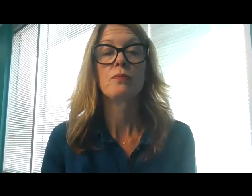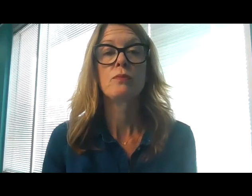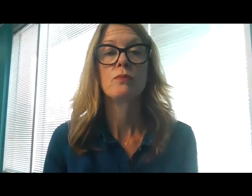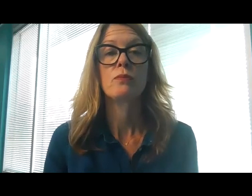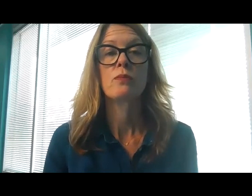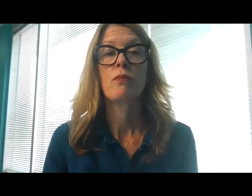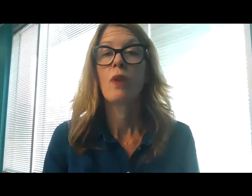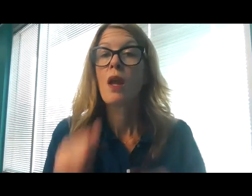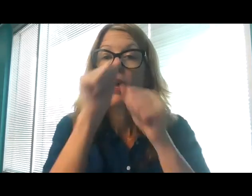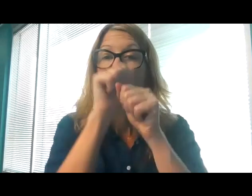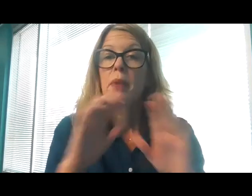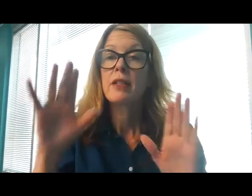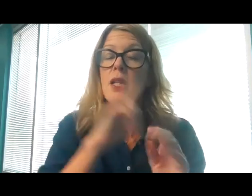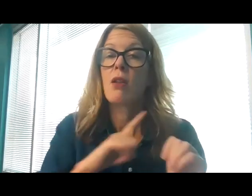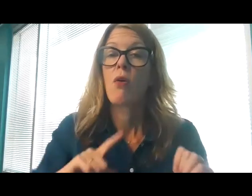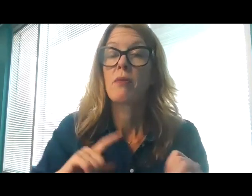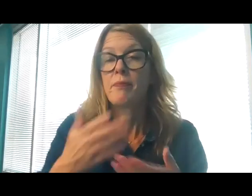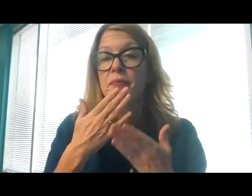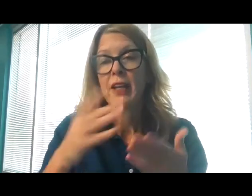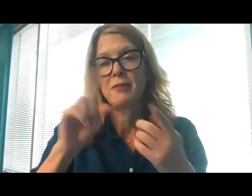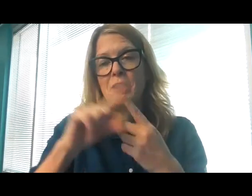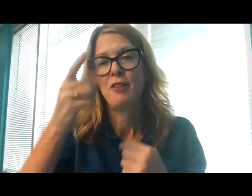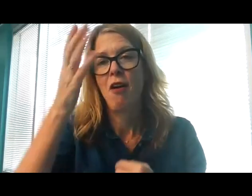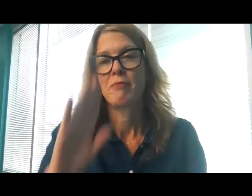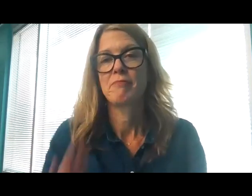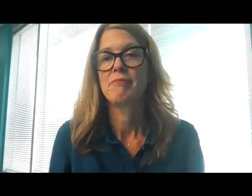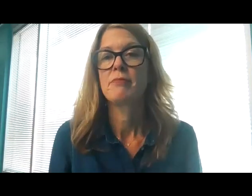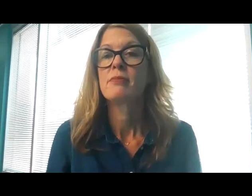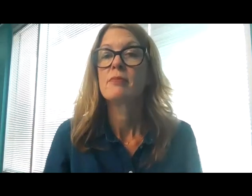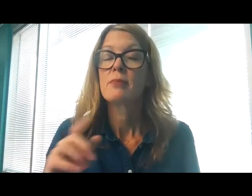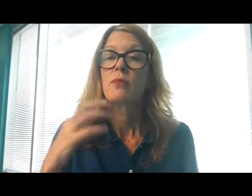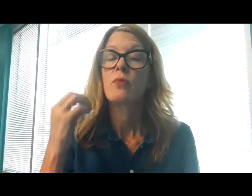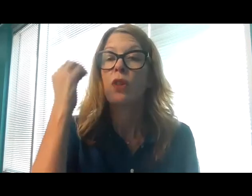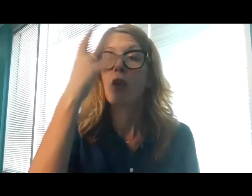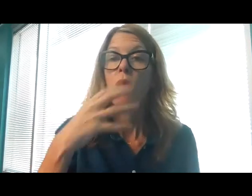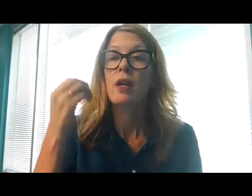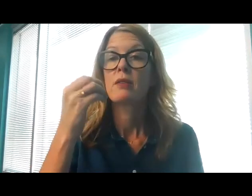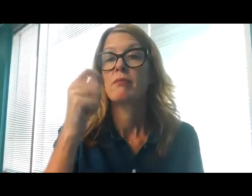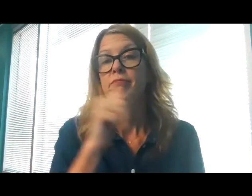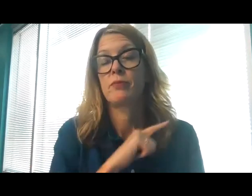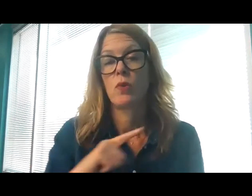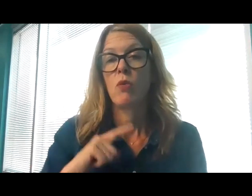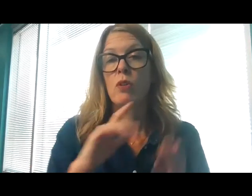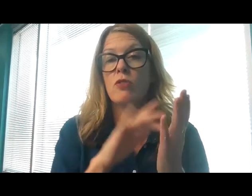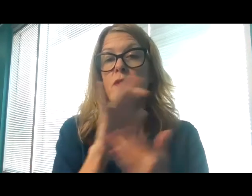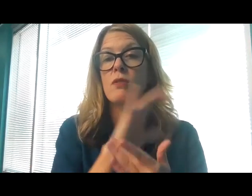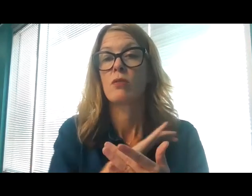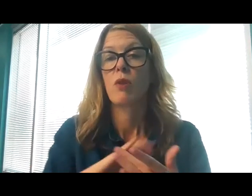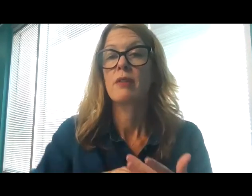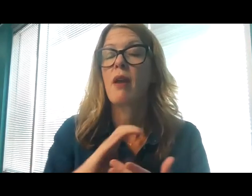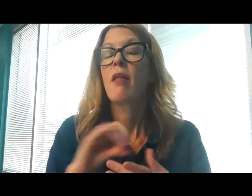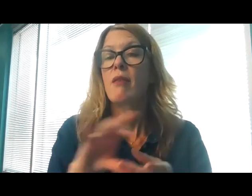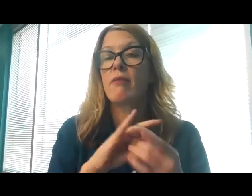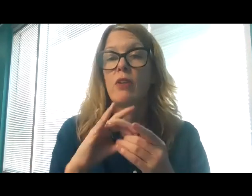Let us bless the Lord. Thanks be to God. The grace of our Lord Jesus Christ and the love of God and the fellowship of the Holy